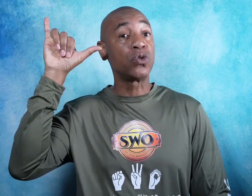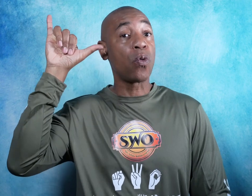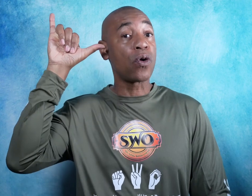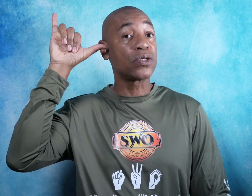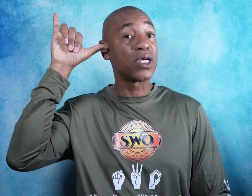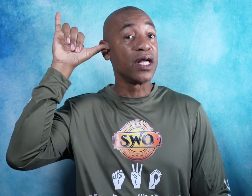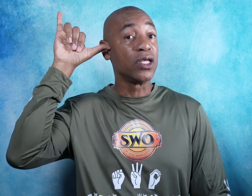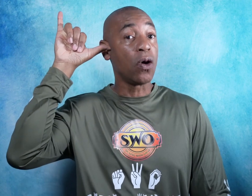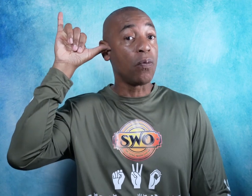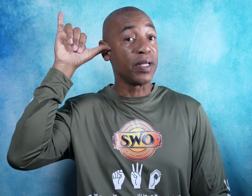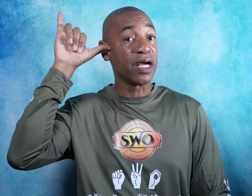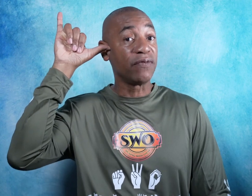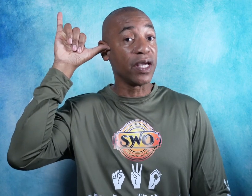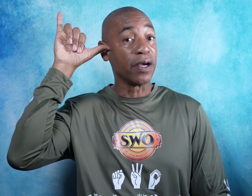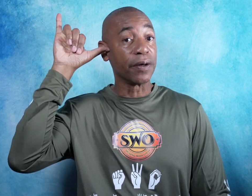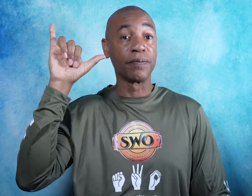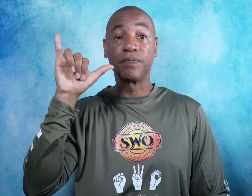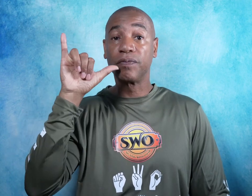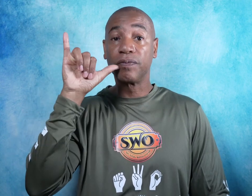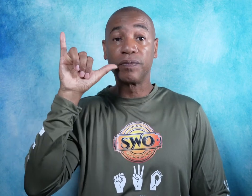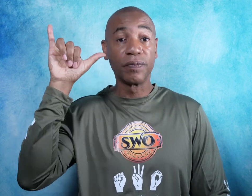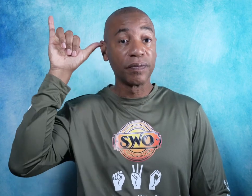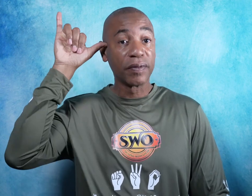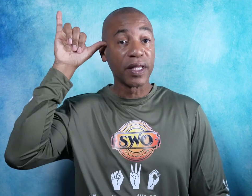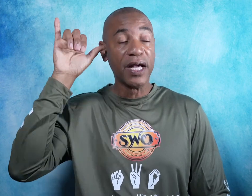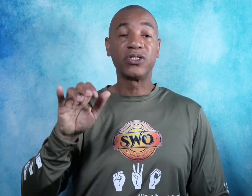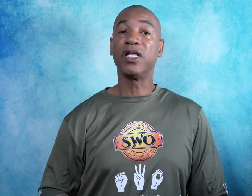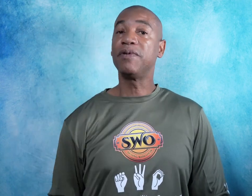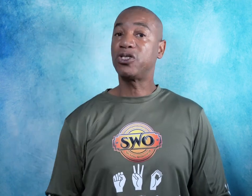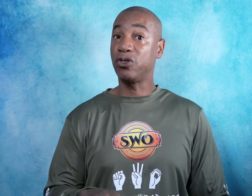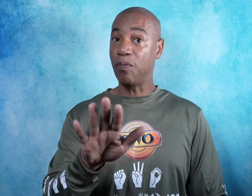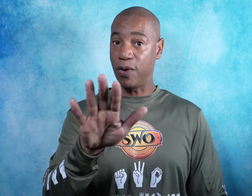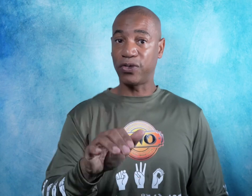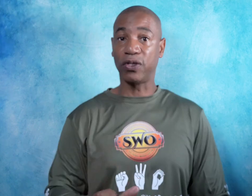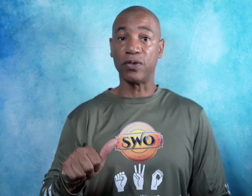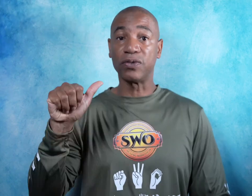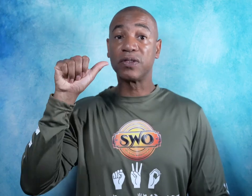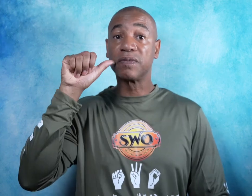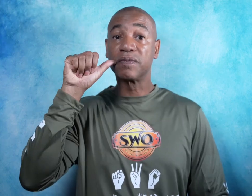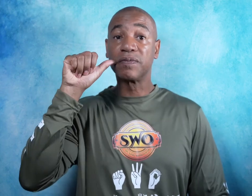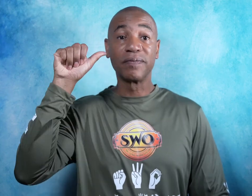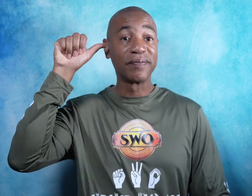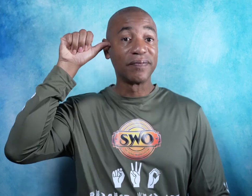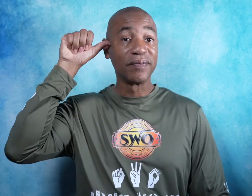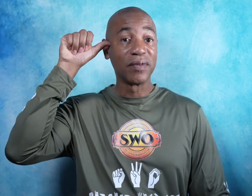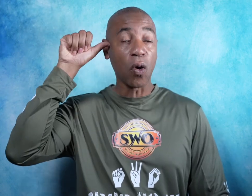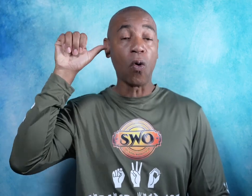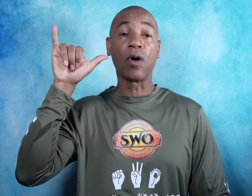towards the opening of the ear. So let me show you both of those. Or.